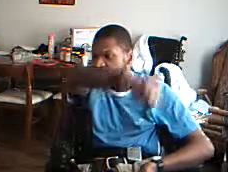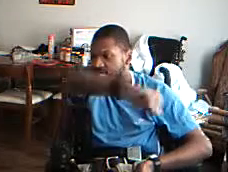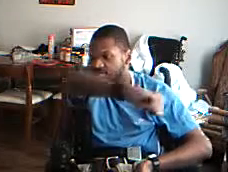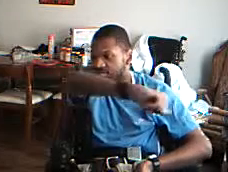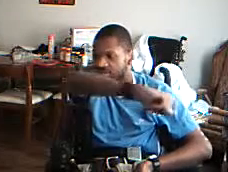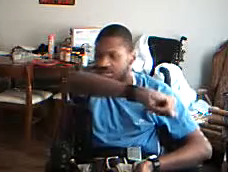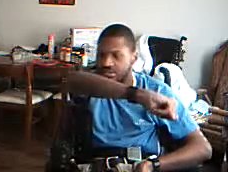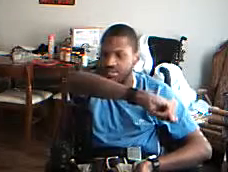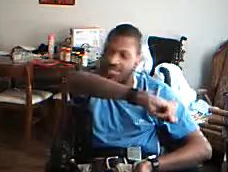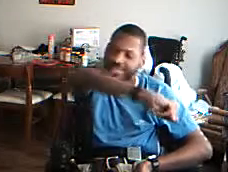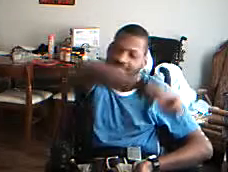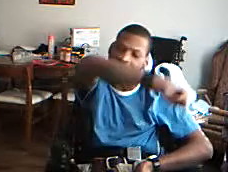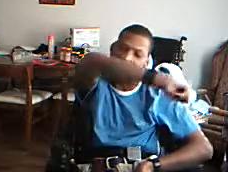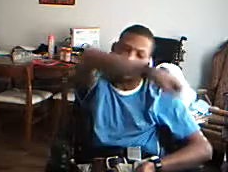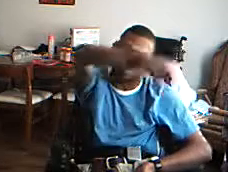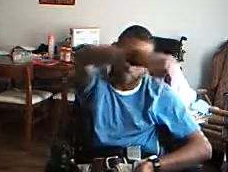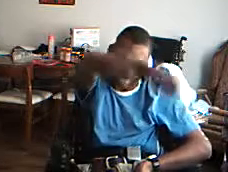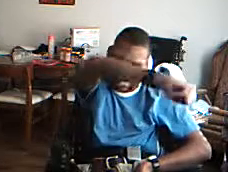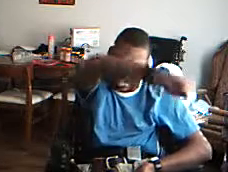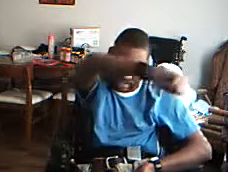As a block.